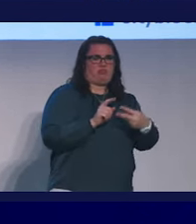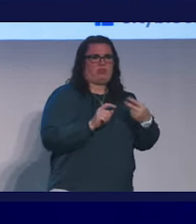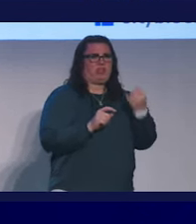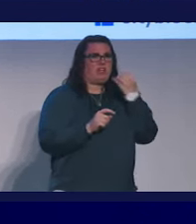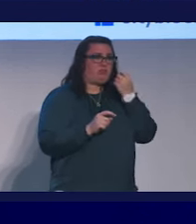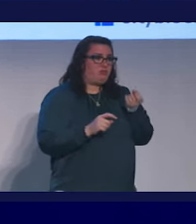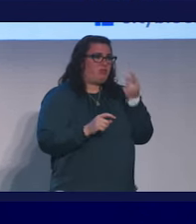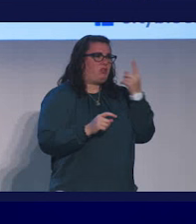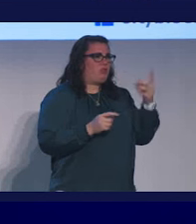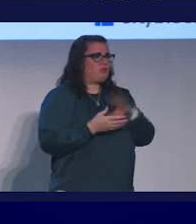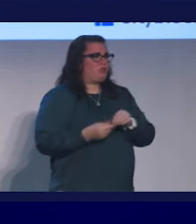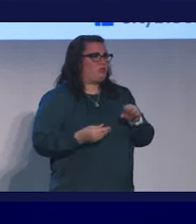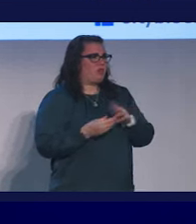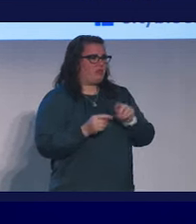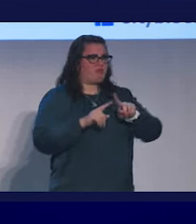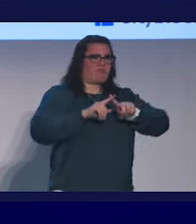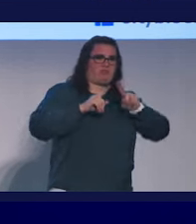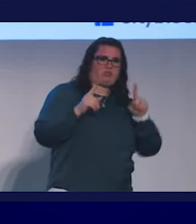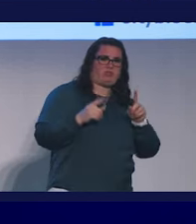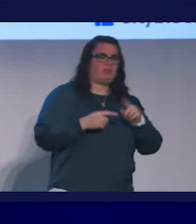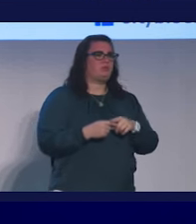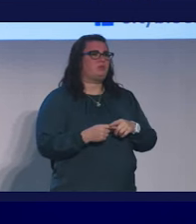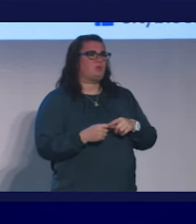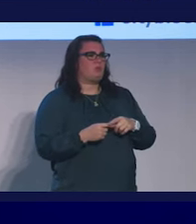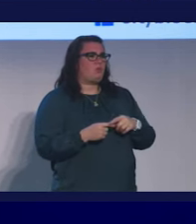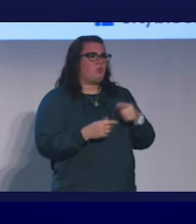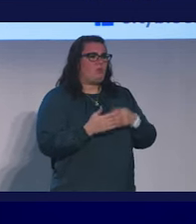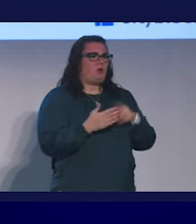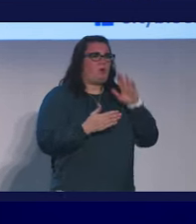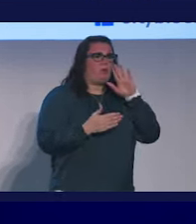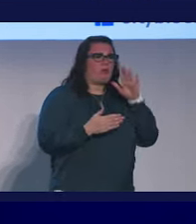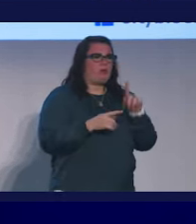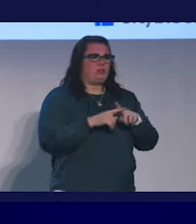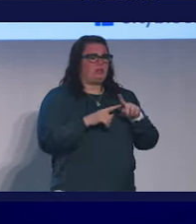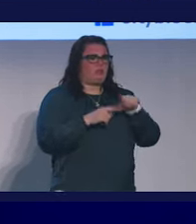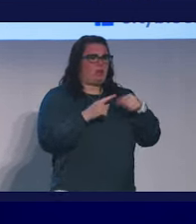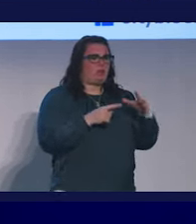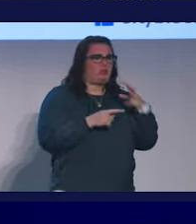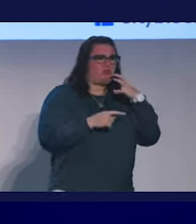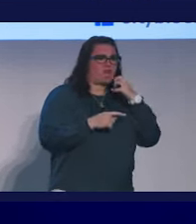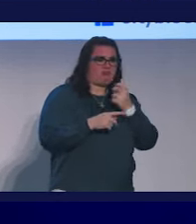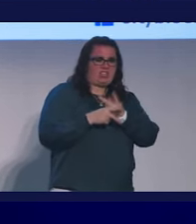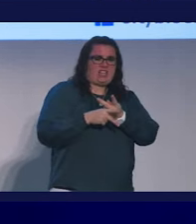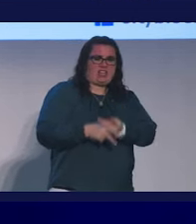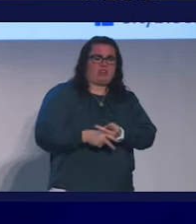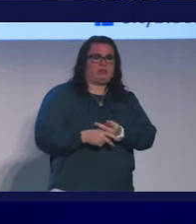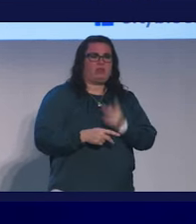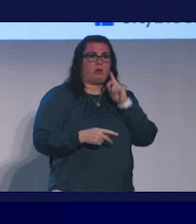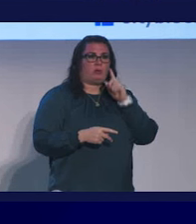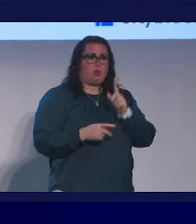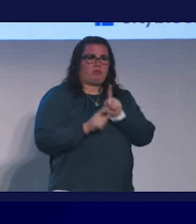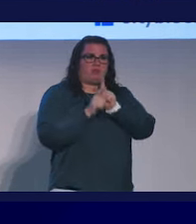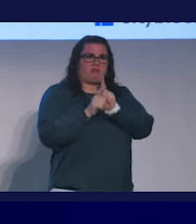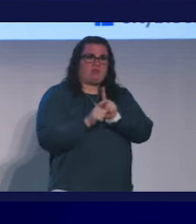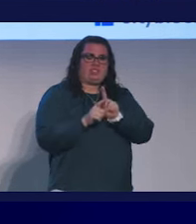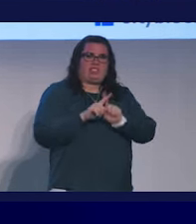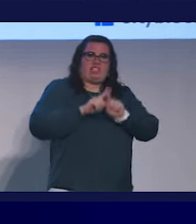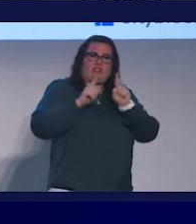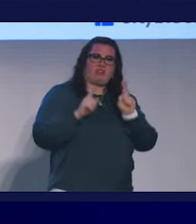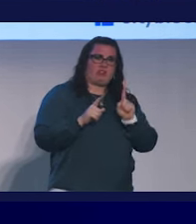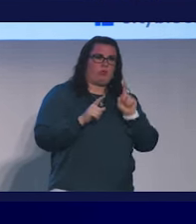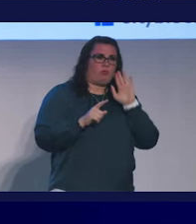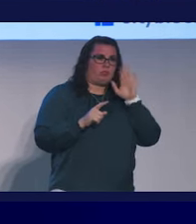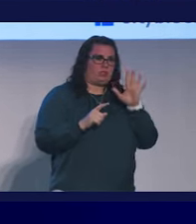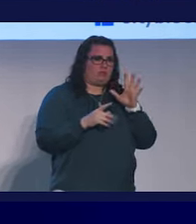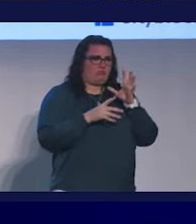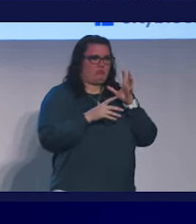story like this? What would have been different about her care? Would we have accompanied her differently? Would she have actually gotten